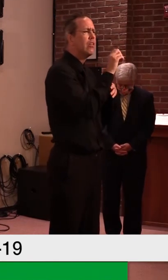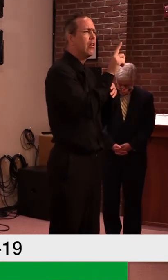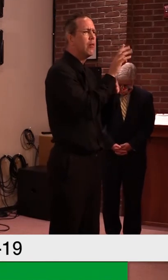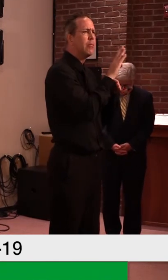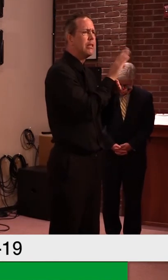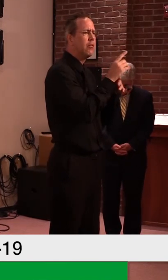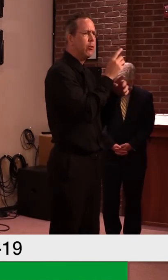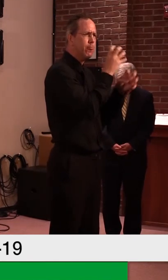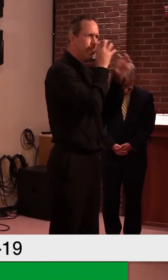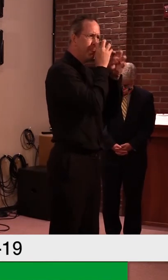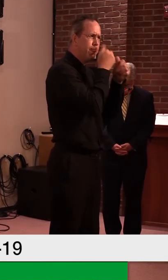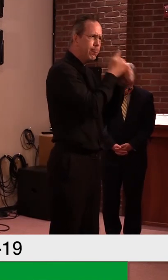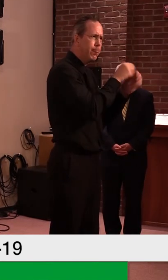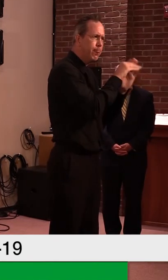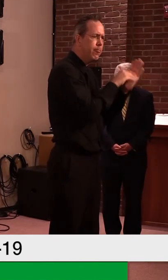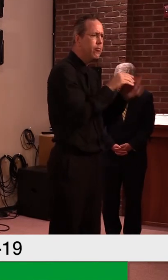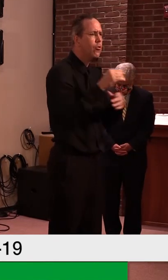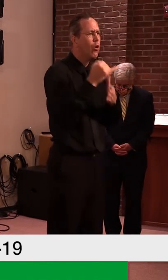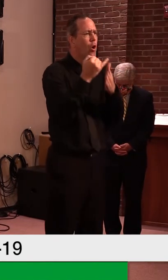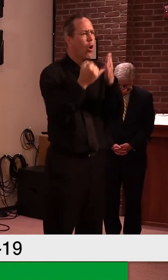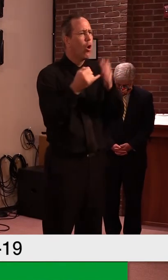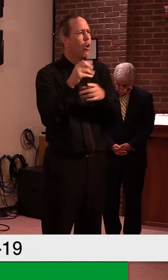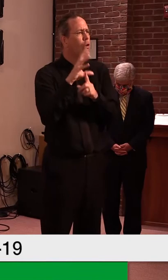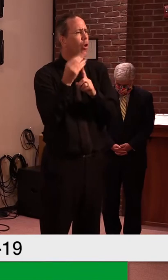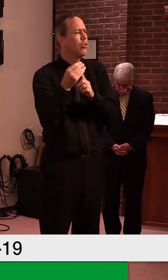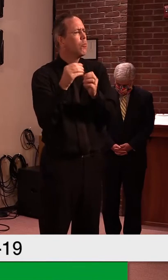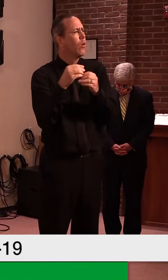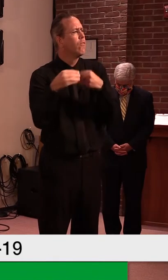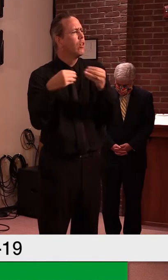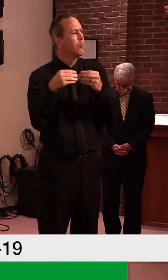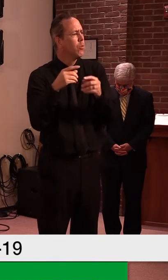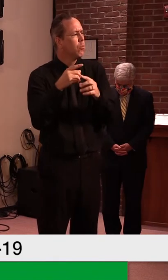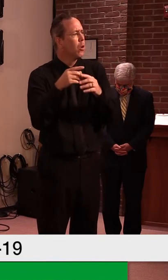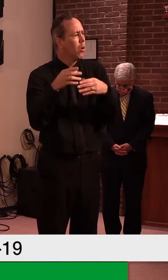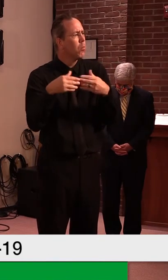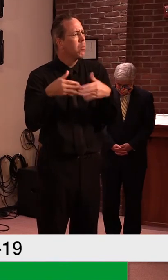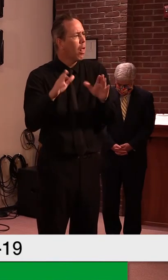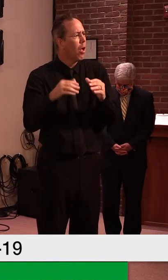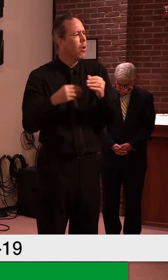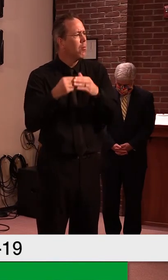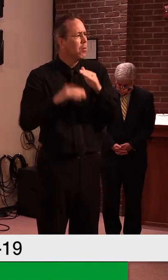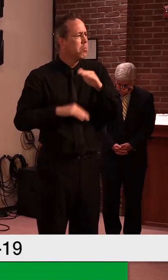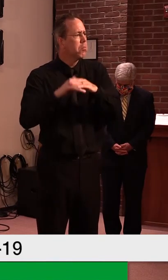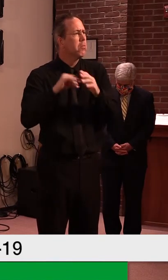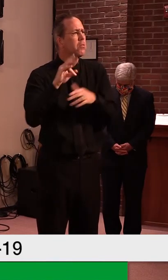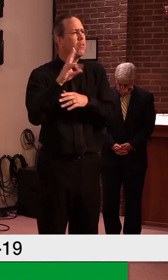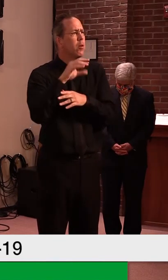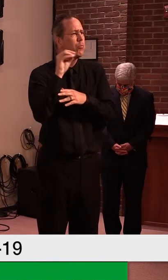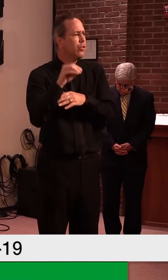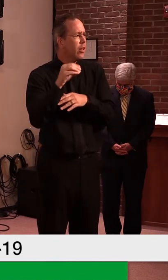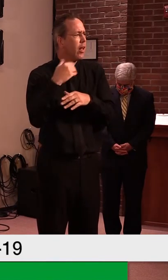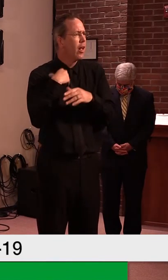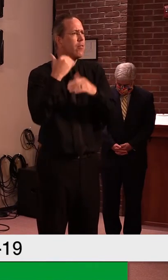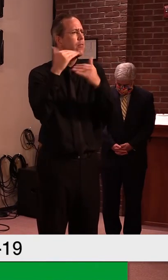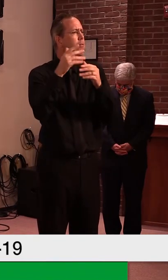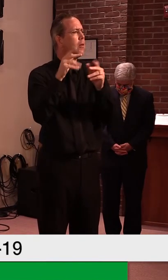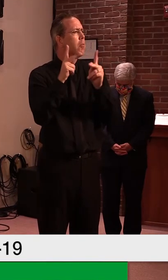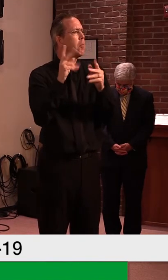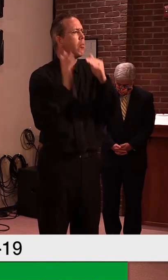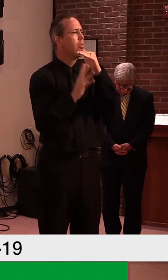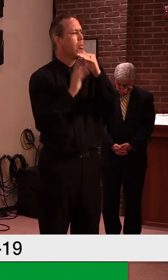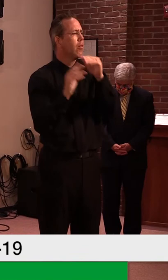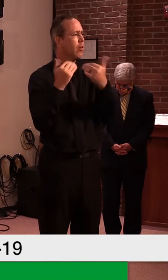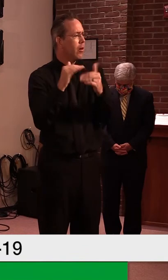75 percent, uh, for arts and culture, uh, and it was a, as a way, and retail was at 25 percent, uh,